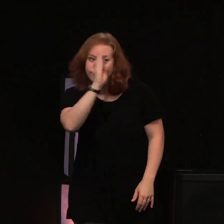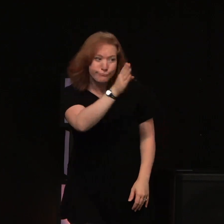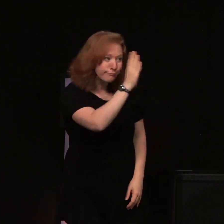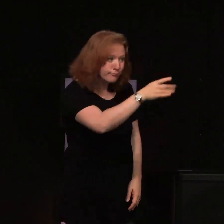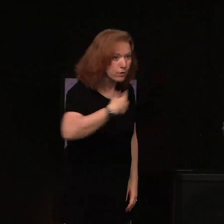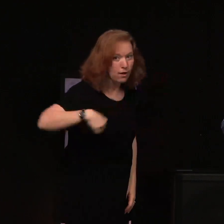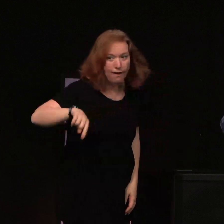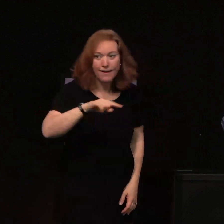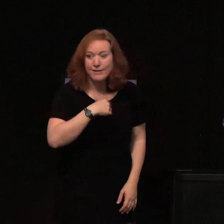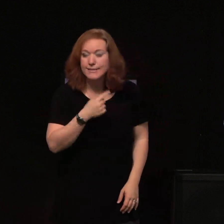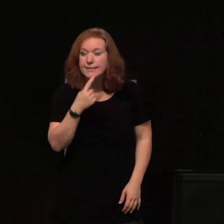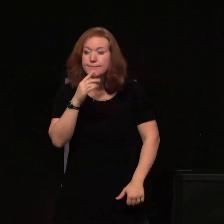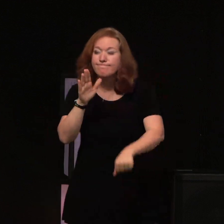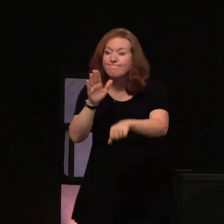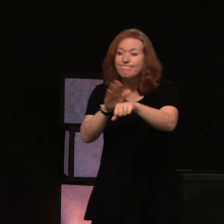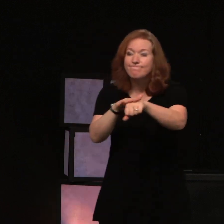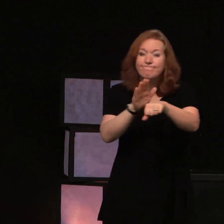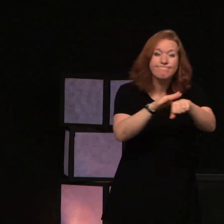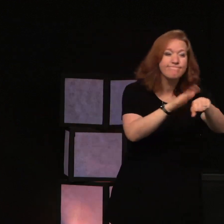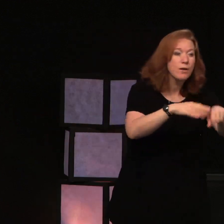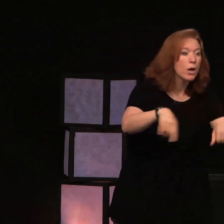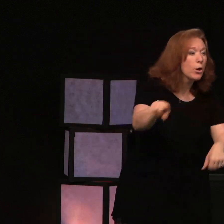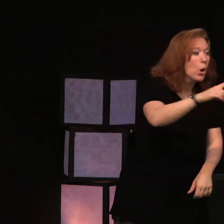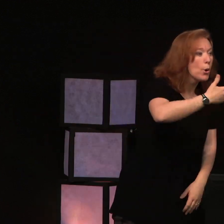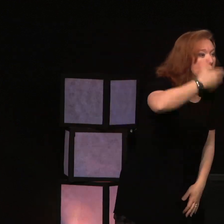And he's saying Luke Warren Church you're blind.